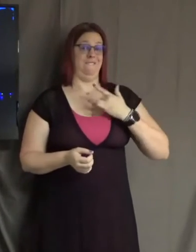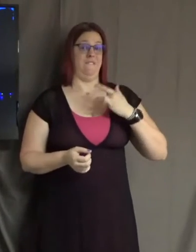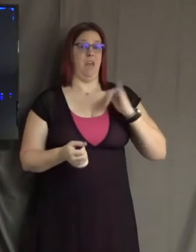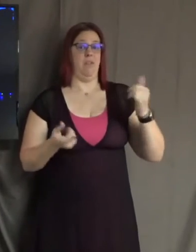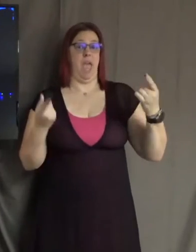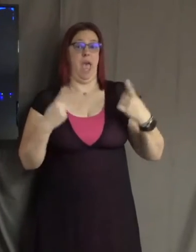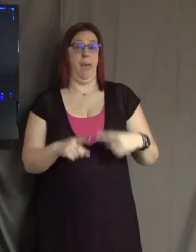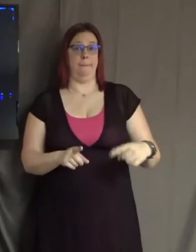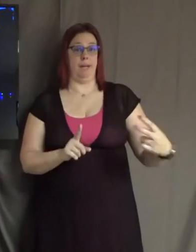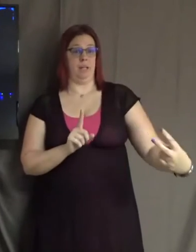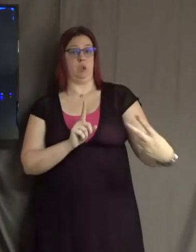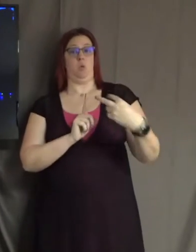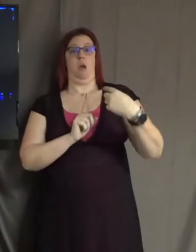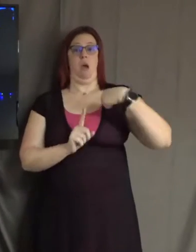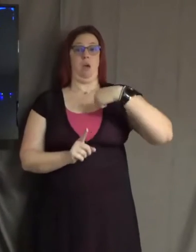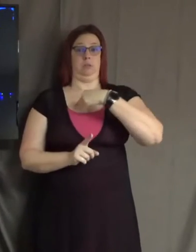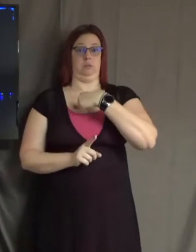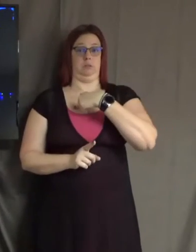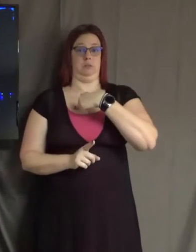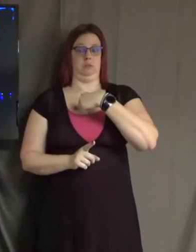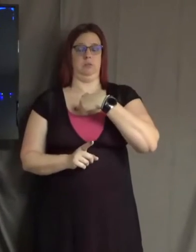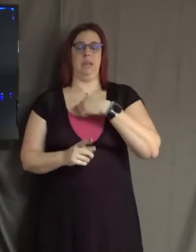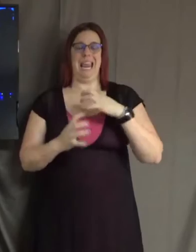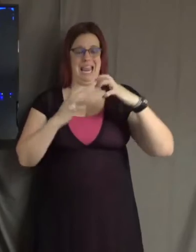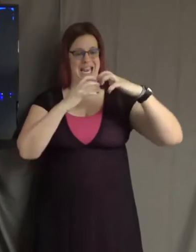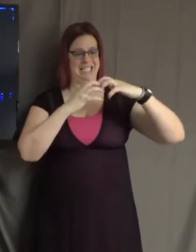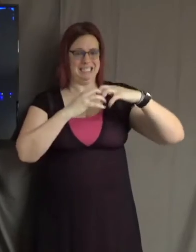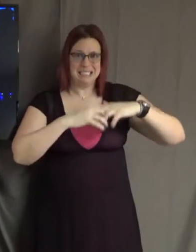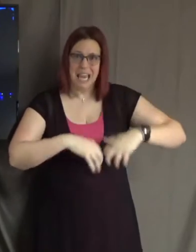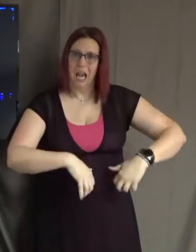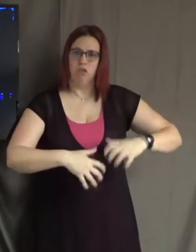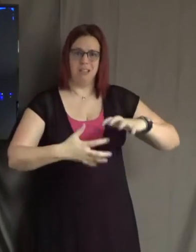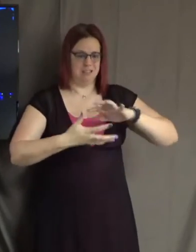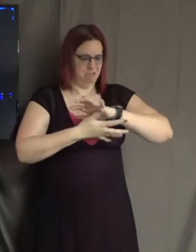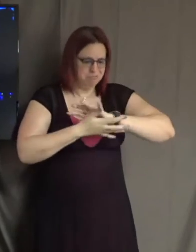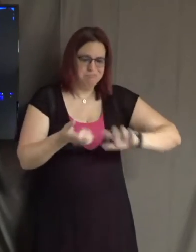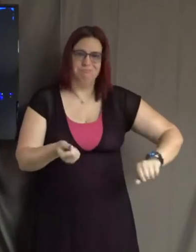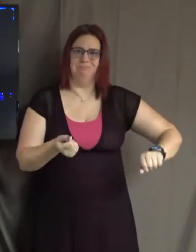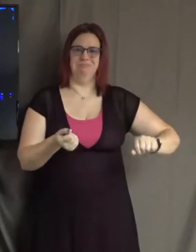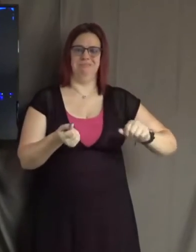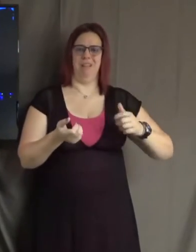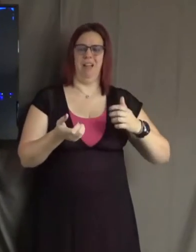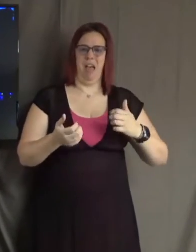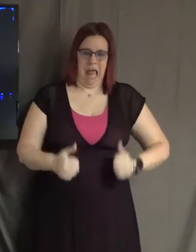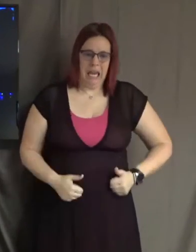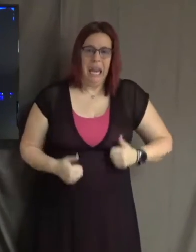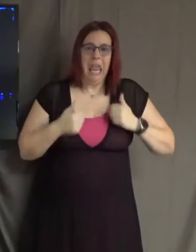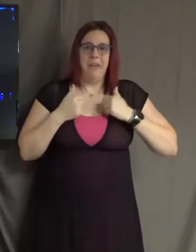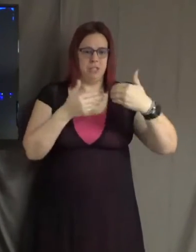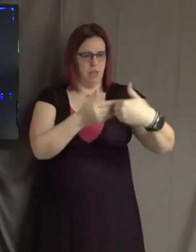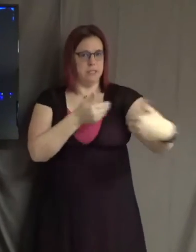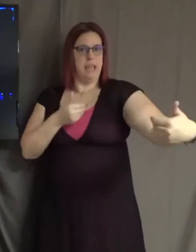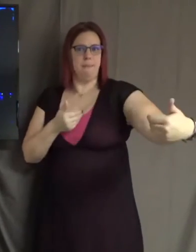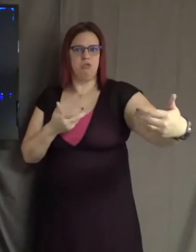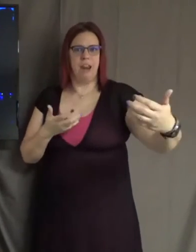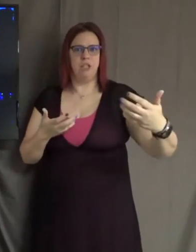a tearing down of wholeness. It's an attempt to live in a state of separation versus a state of oneness